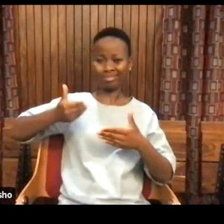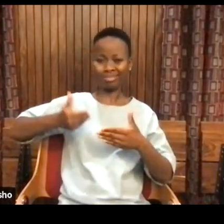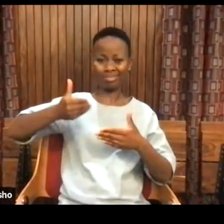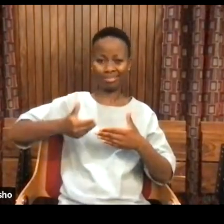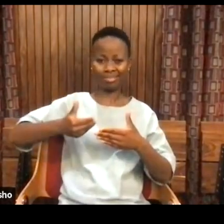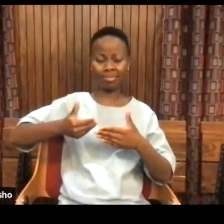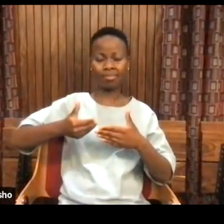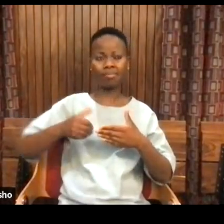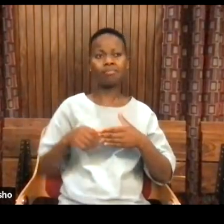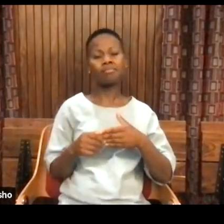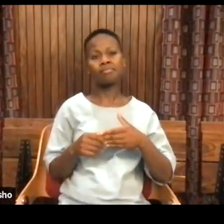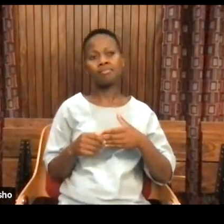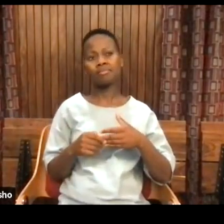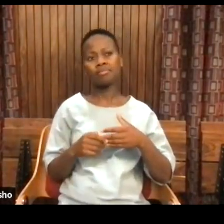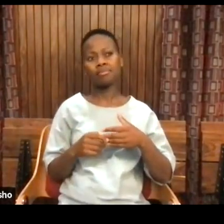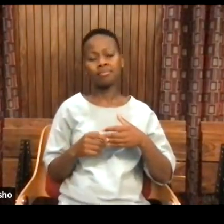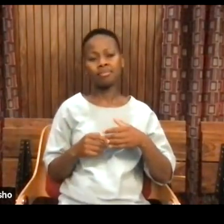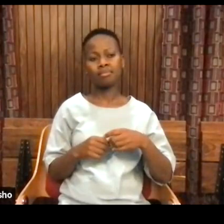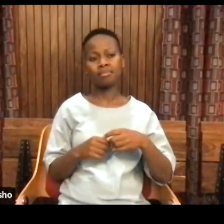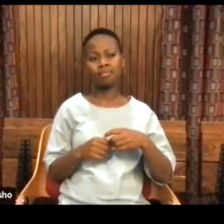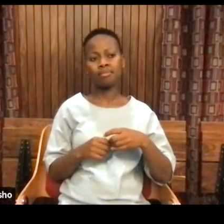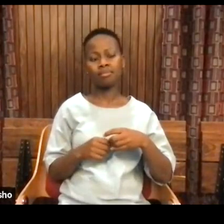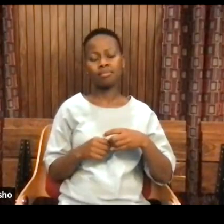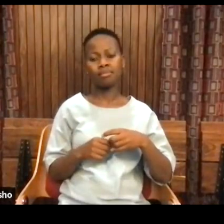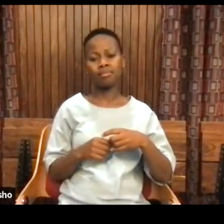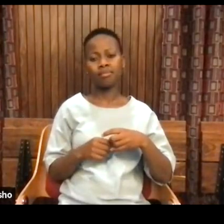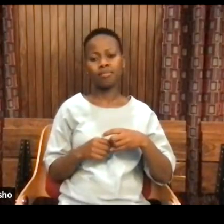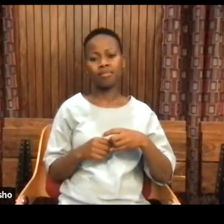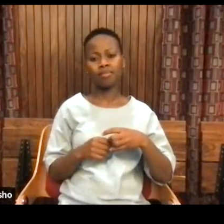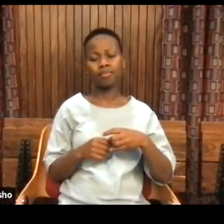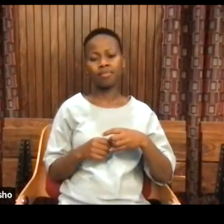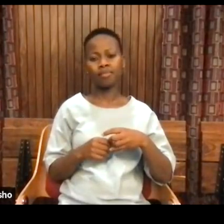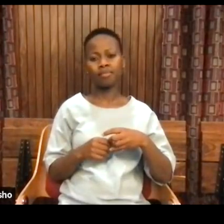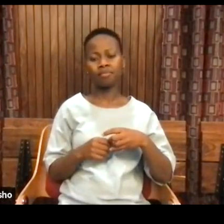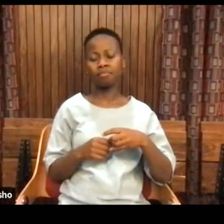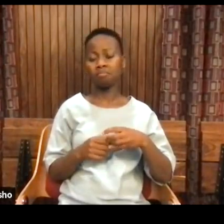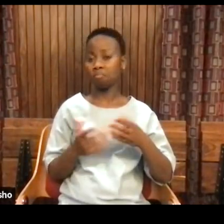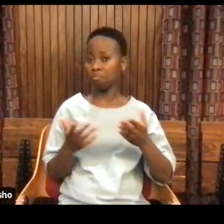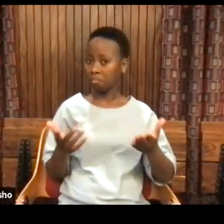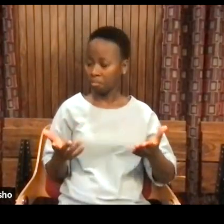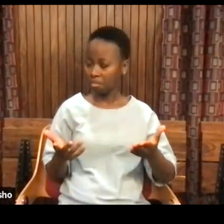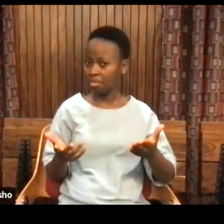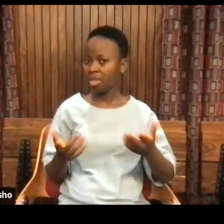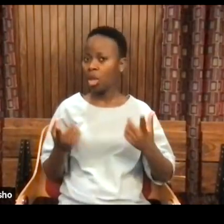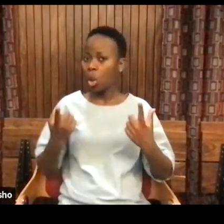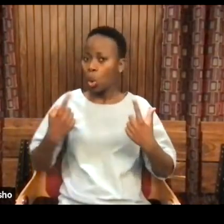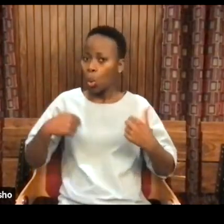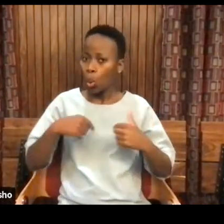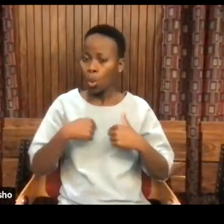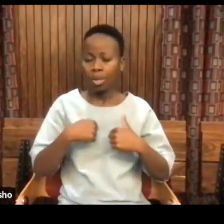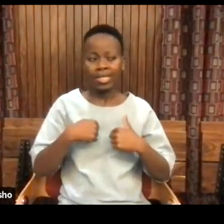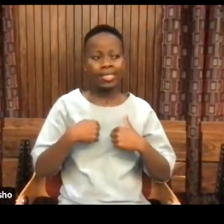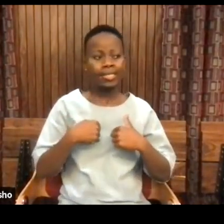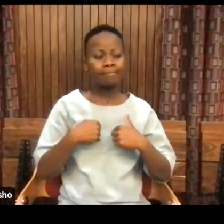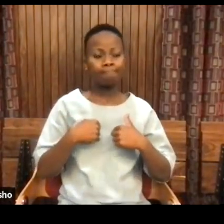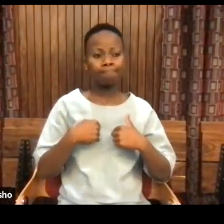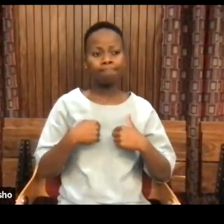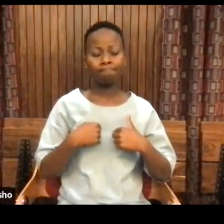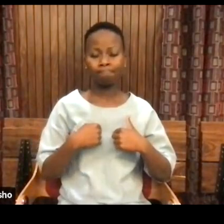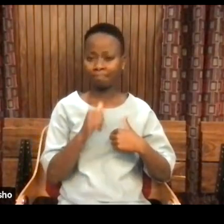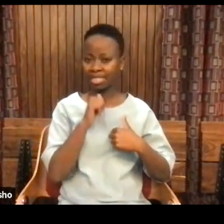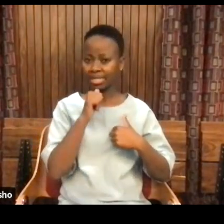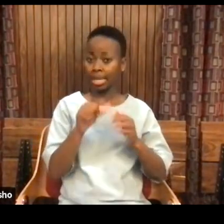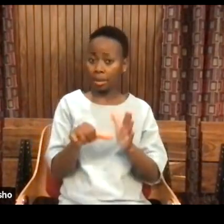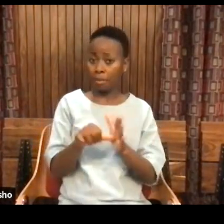it was made important that we don't let things